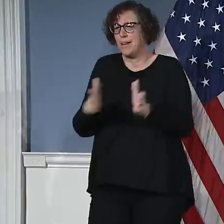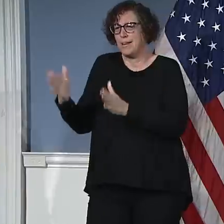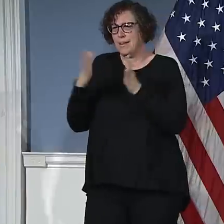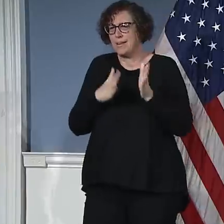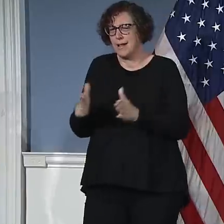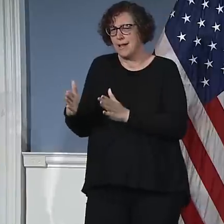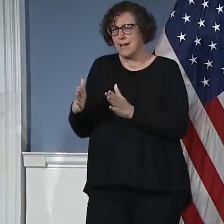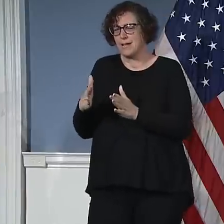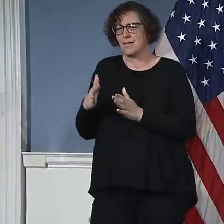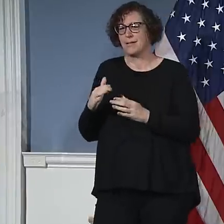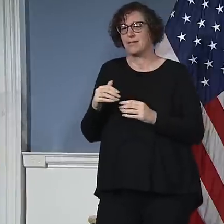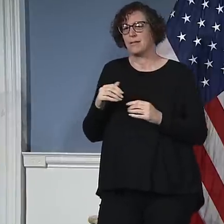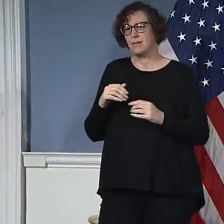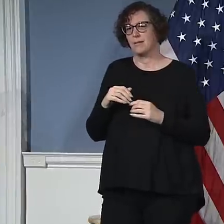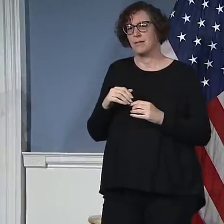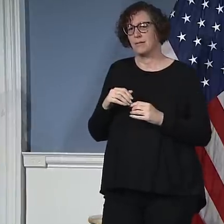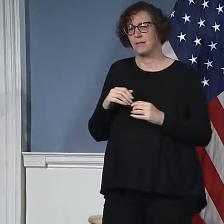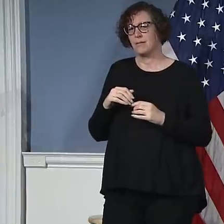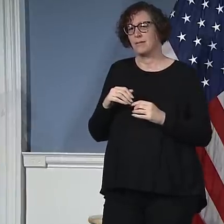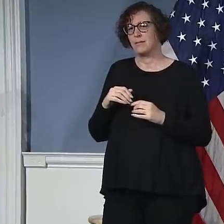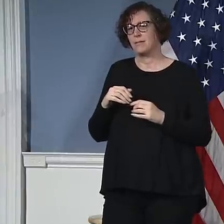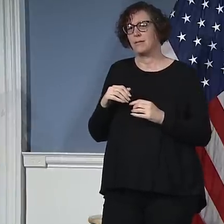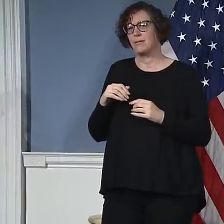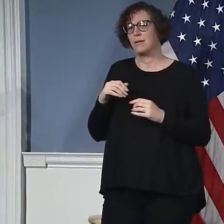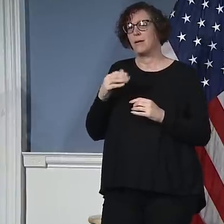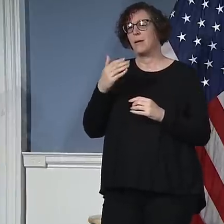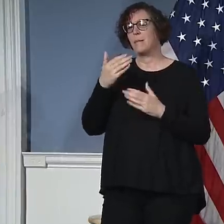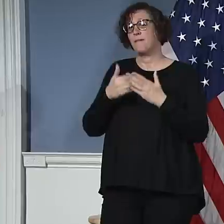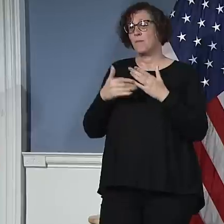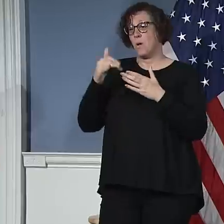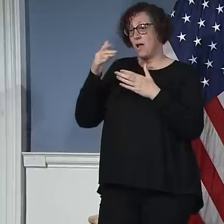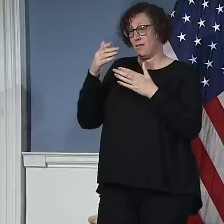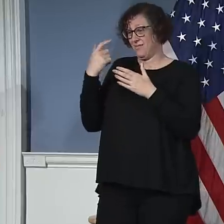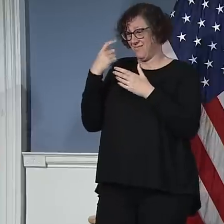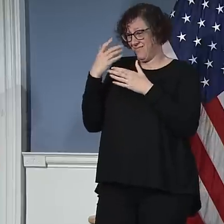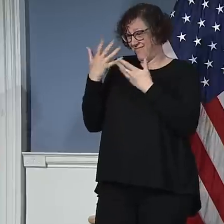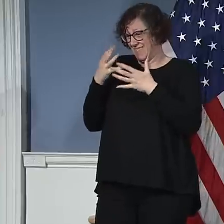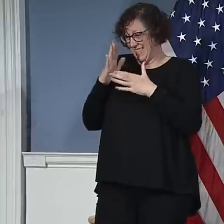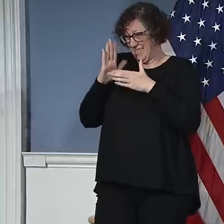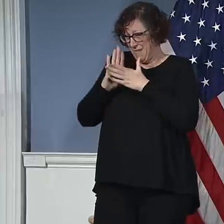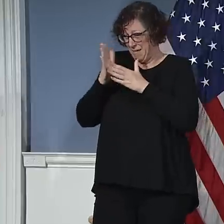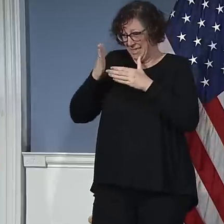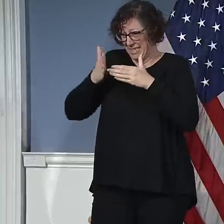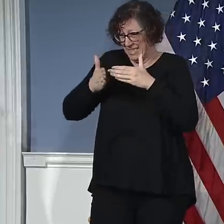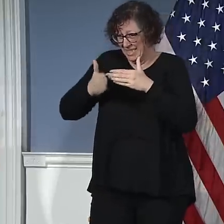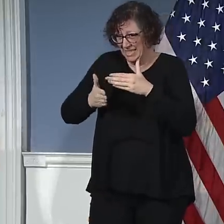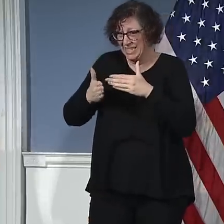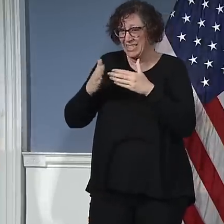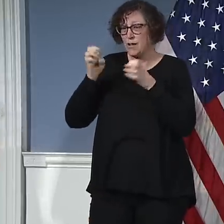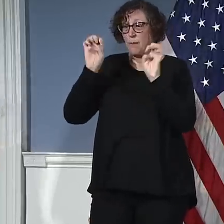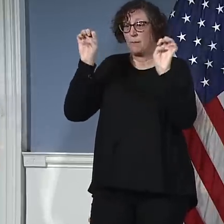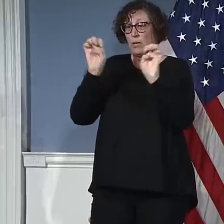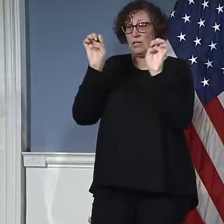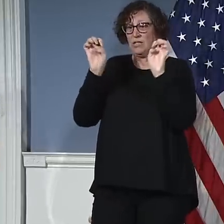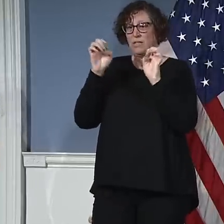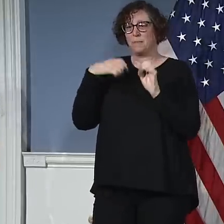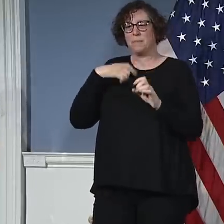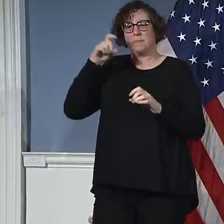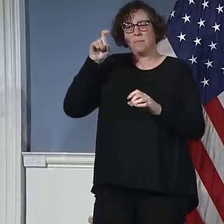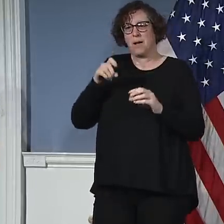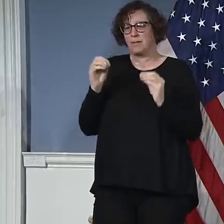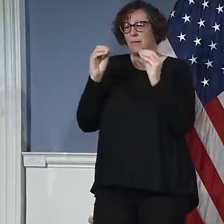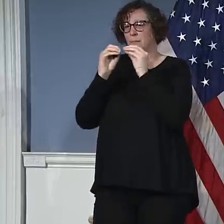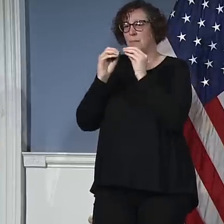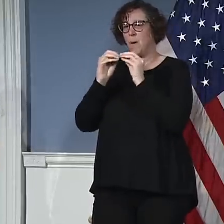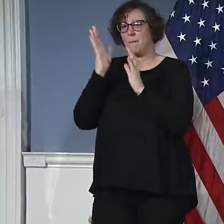Look, we're going to need, before this is over, a huge additional amount of hospital beds. We're going to need a lot more of them in April, and I